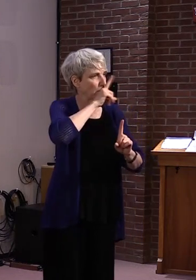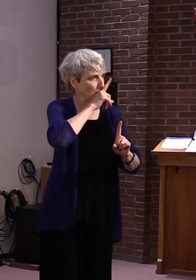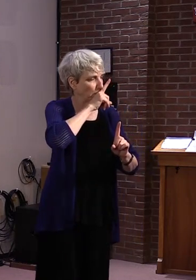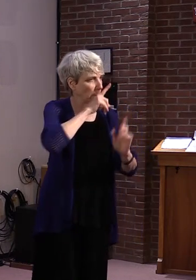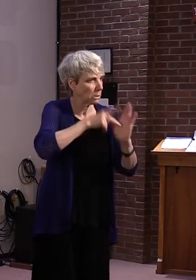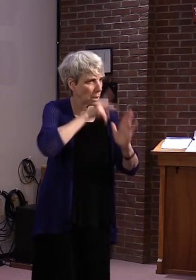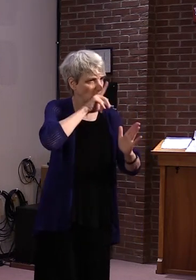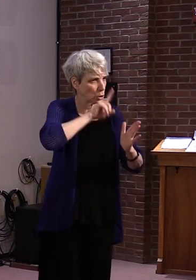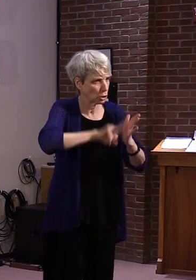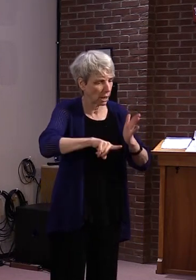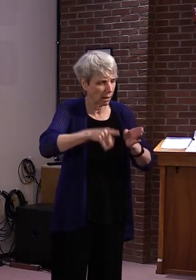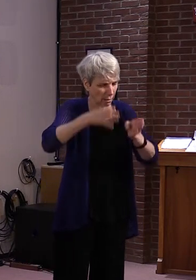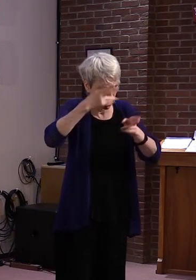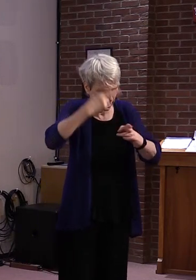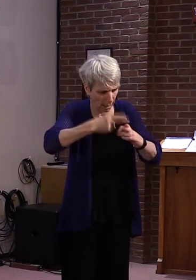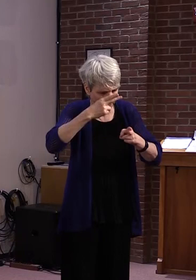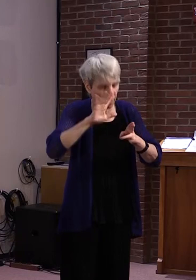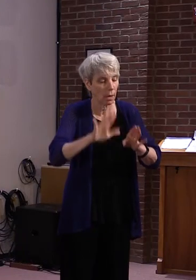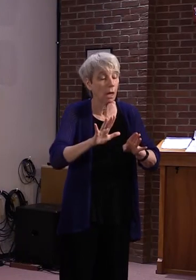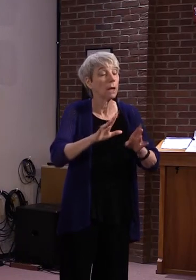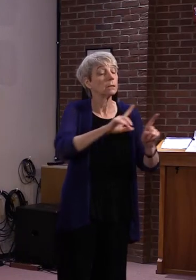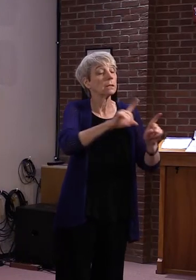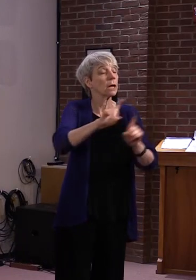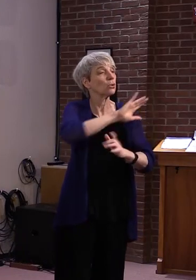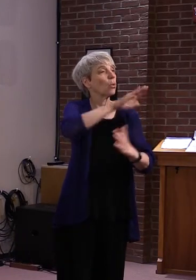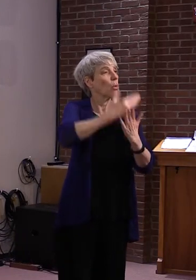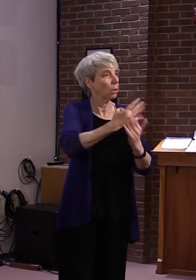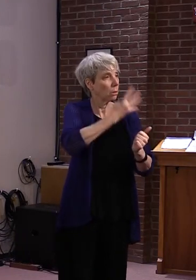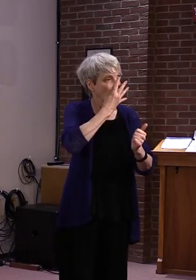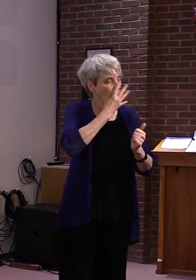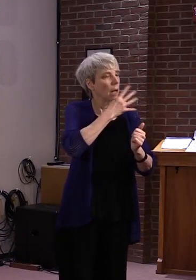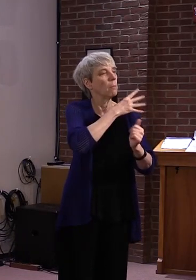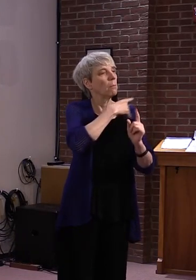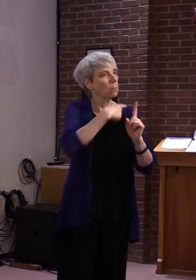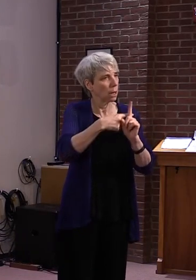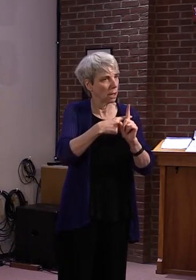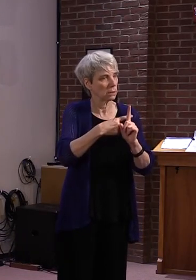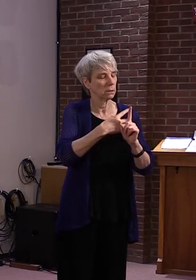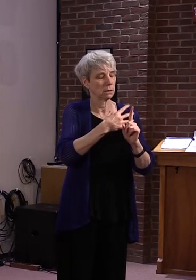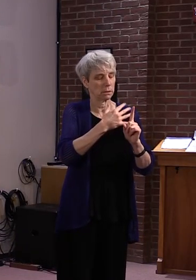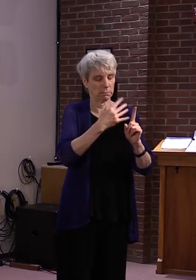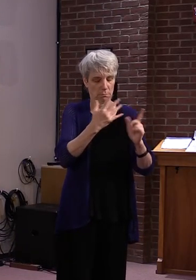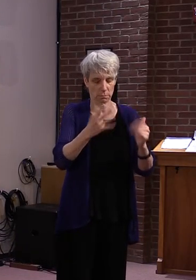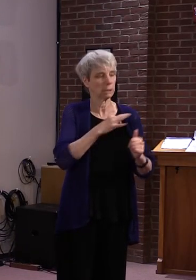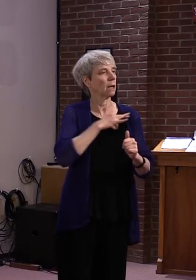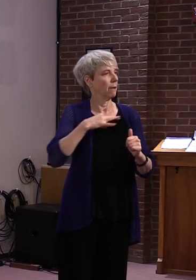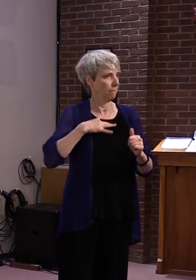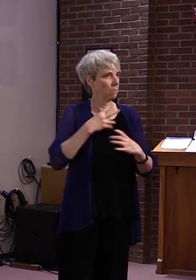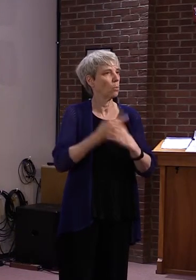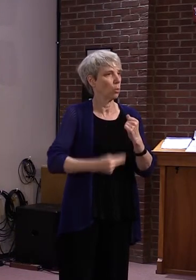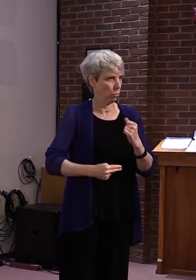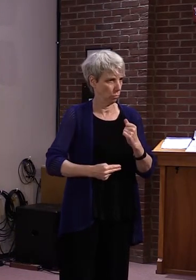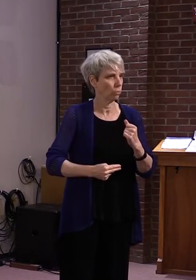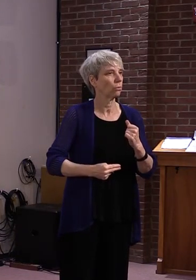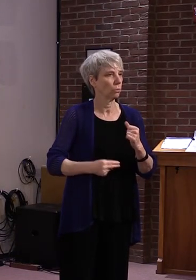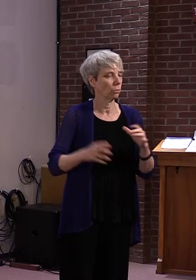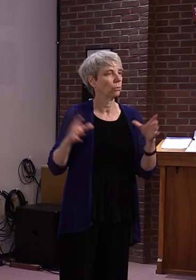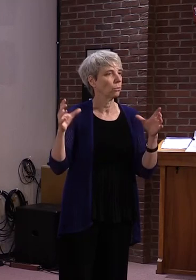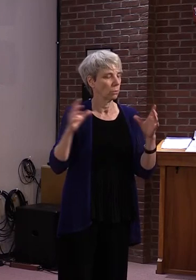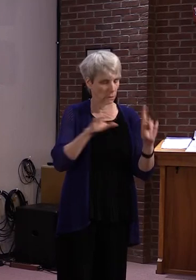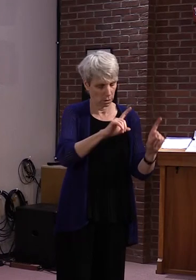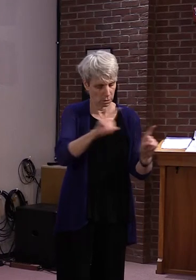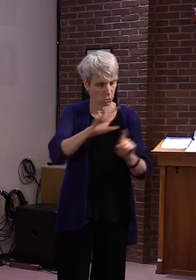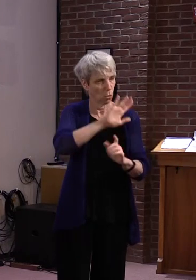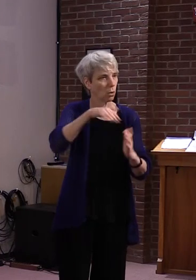name is correct. That's both inmates and correctional officers as well.